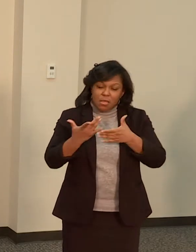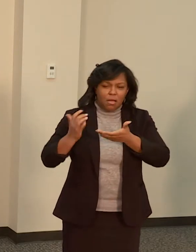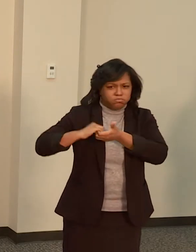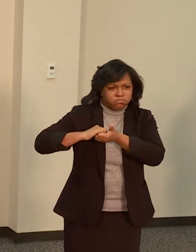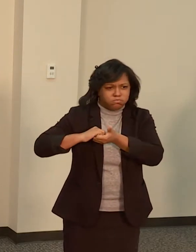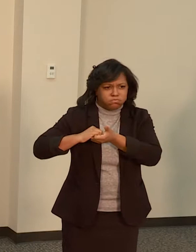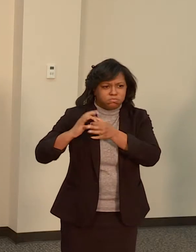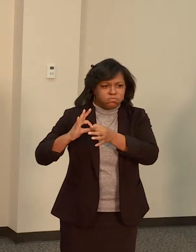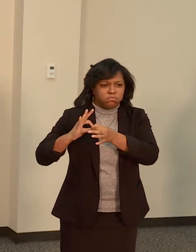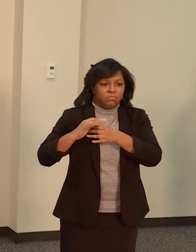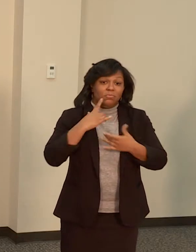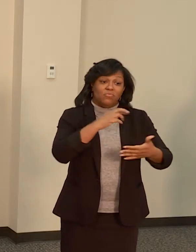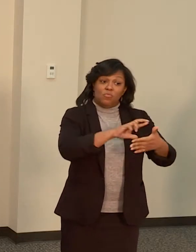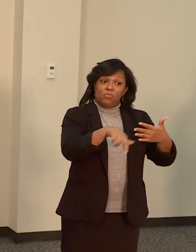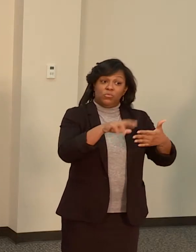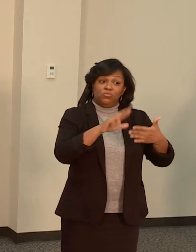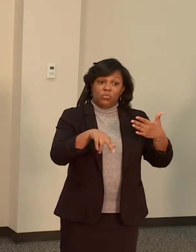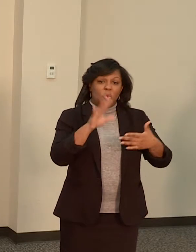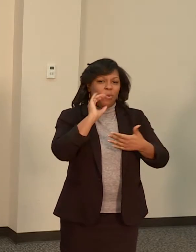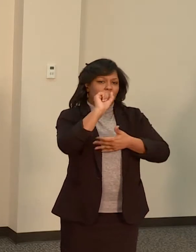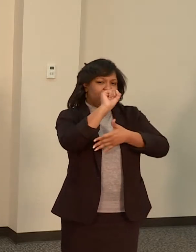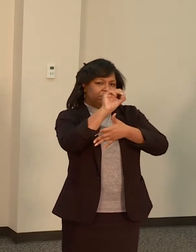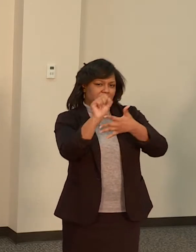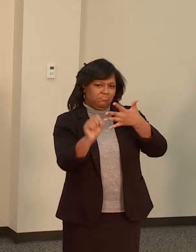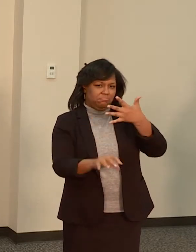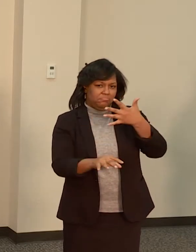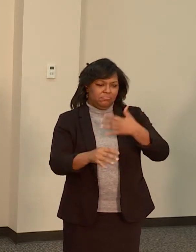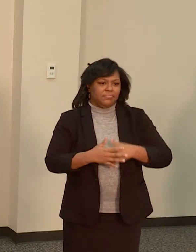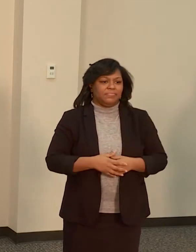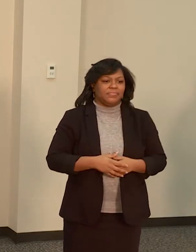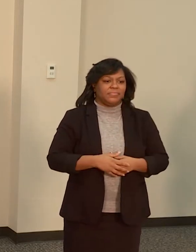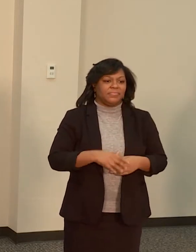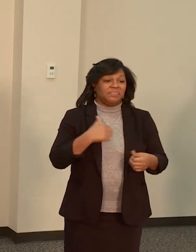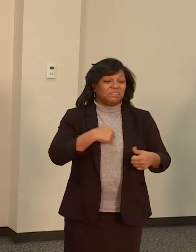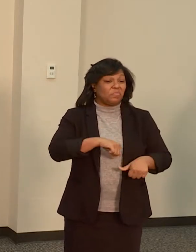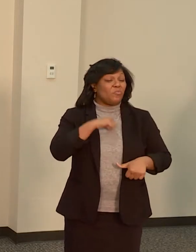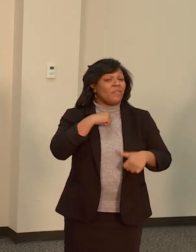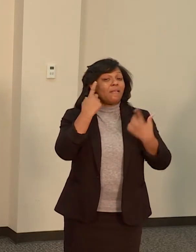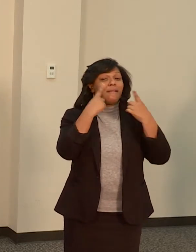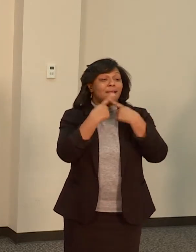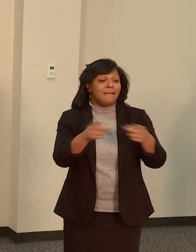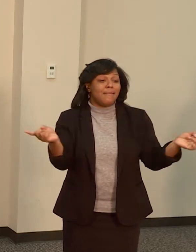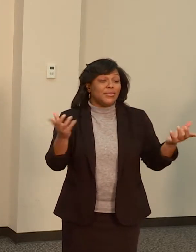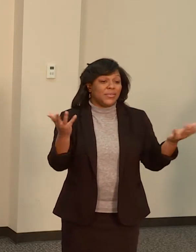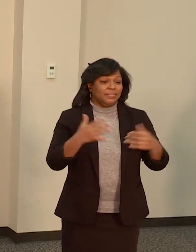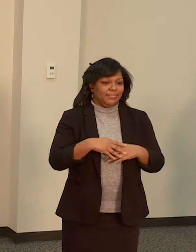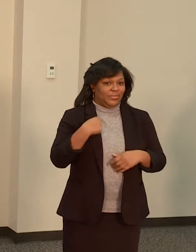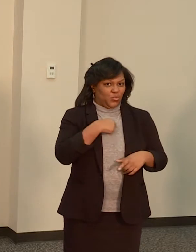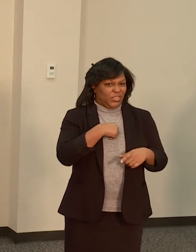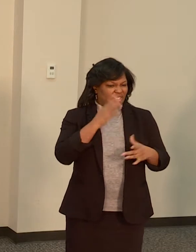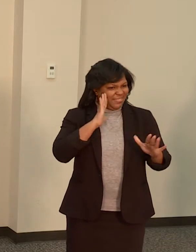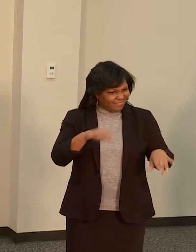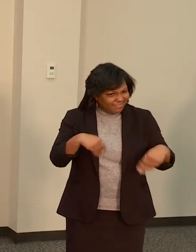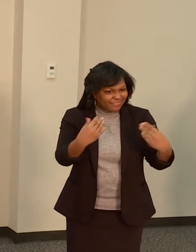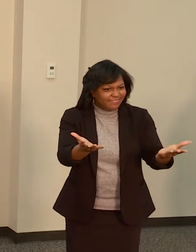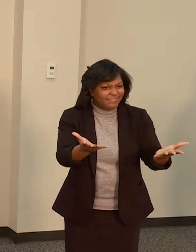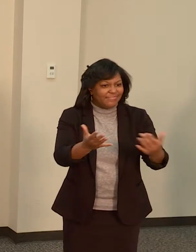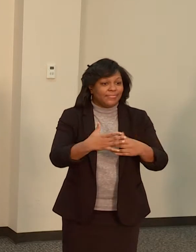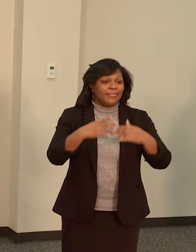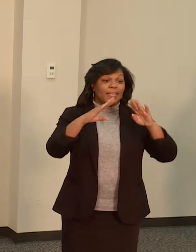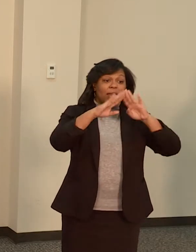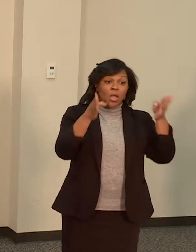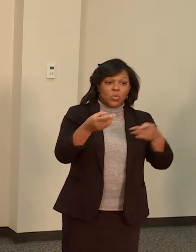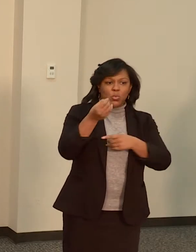results. I'm so proud to announce that we have provided housing or prevented